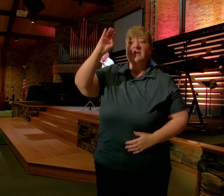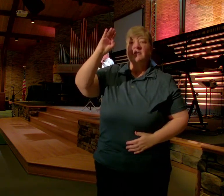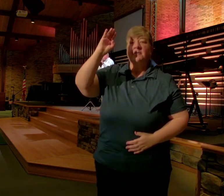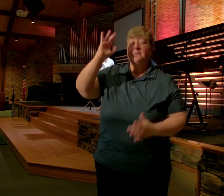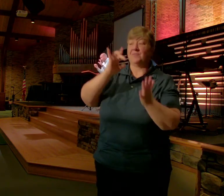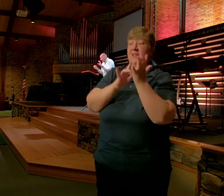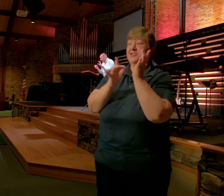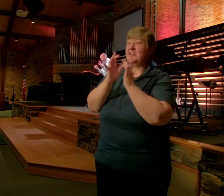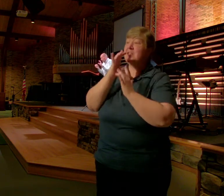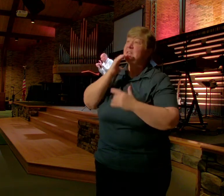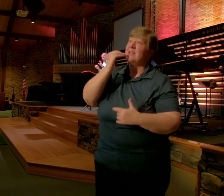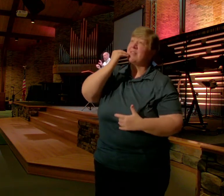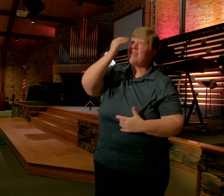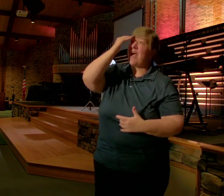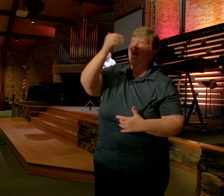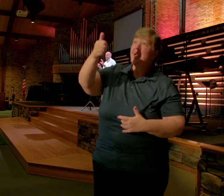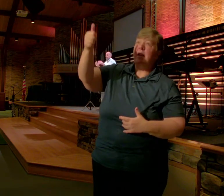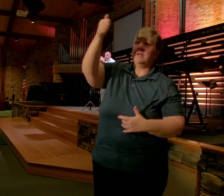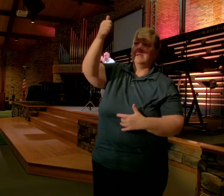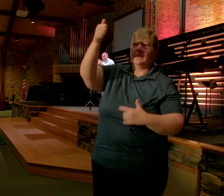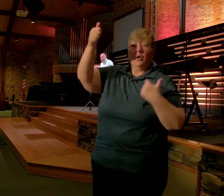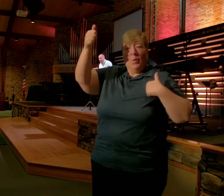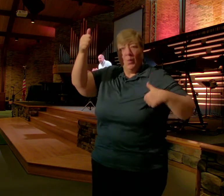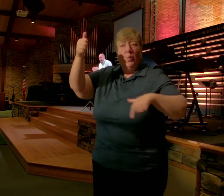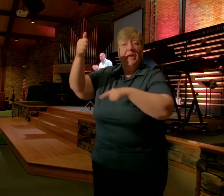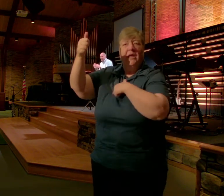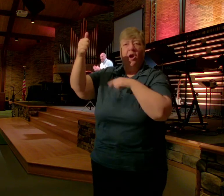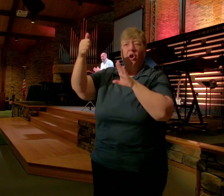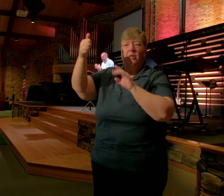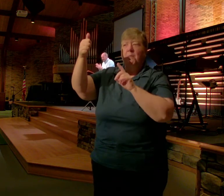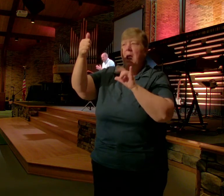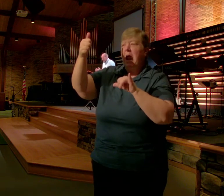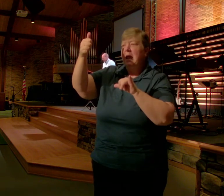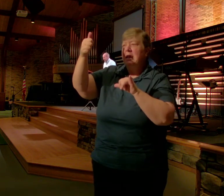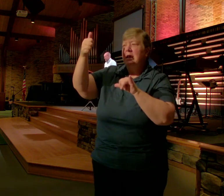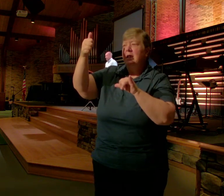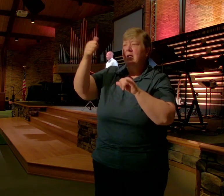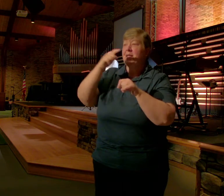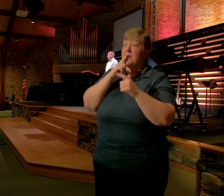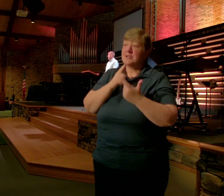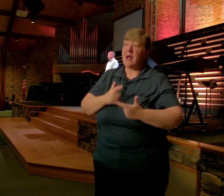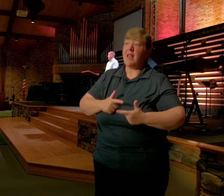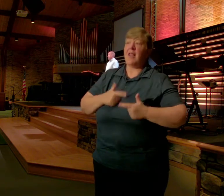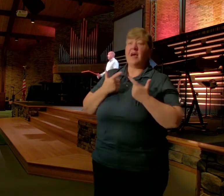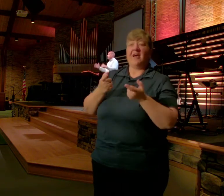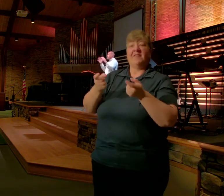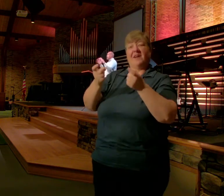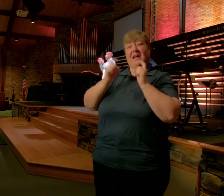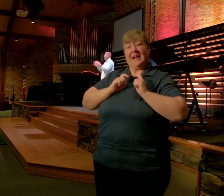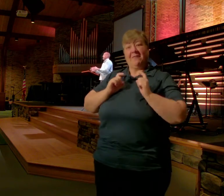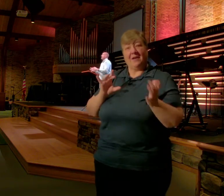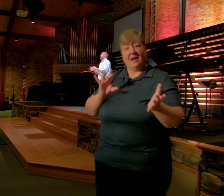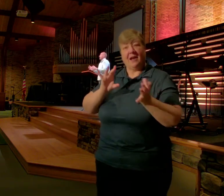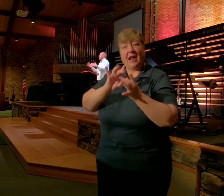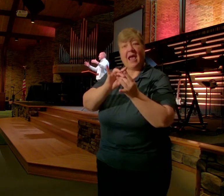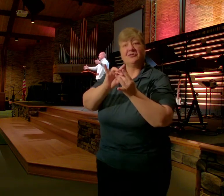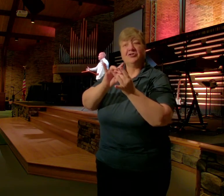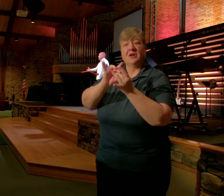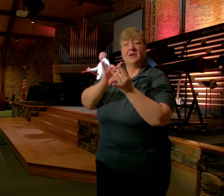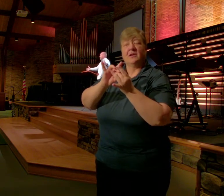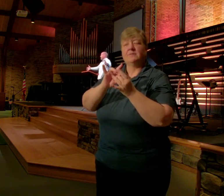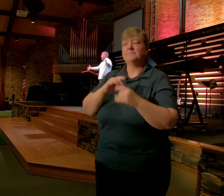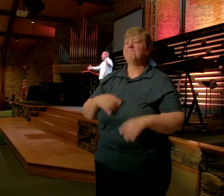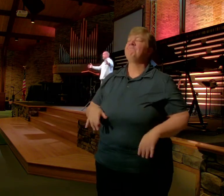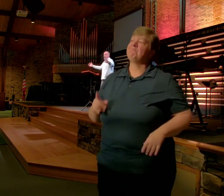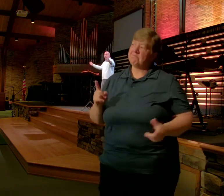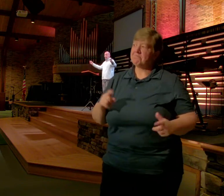We are the body There is this Life giving Connection Just thinking About church